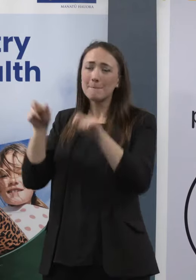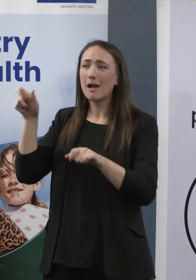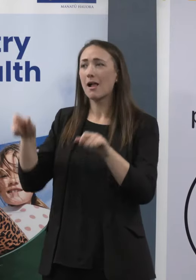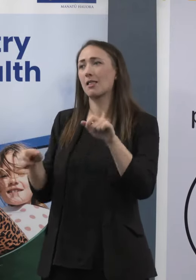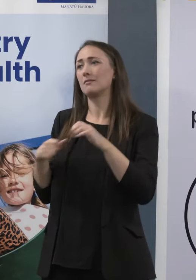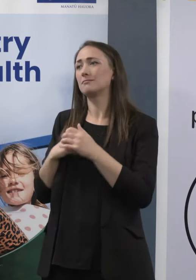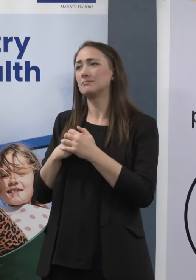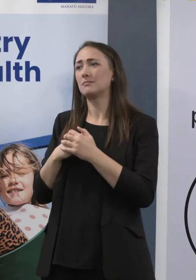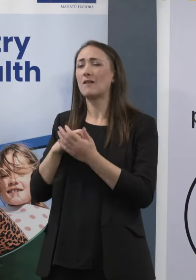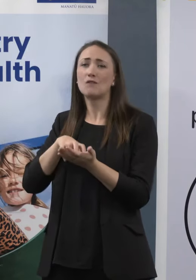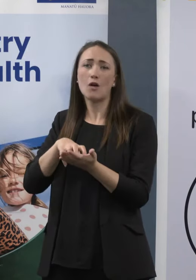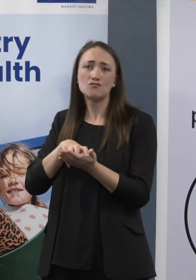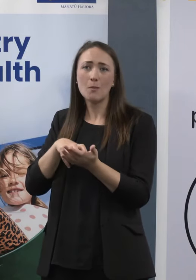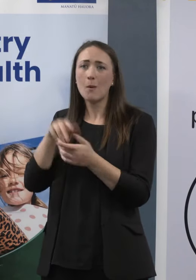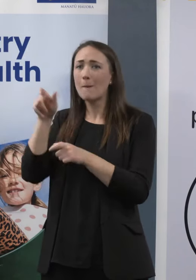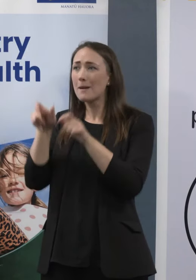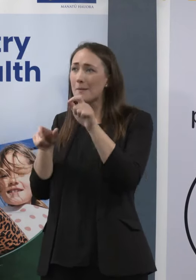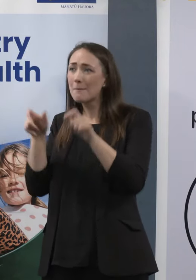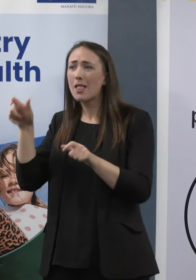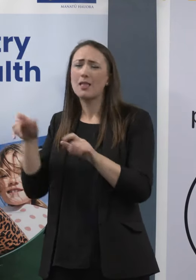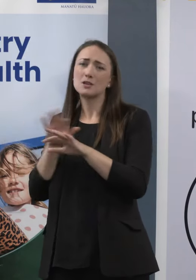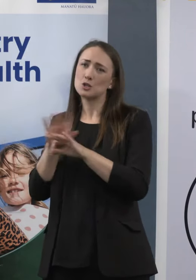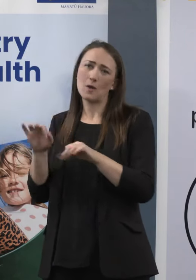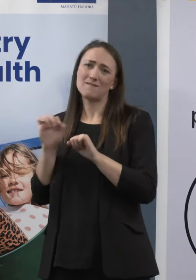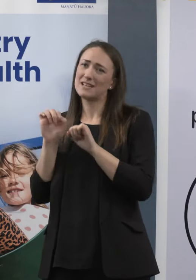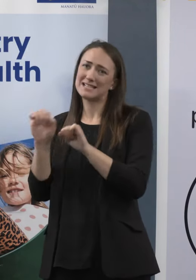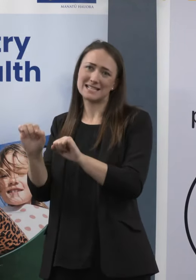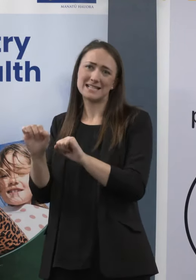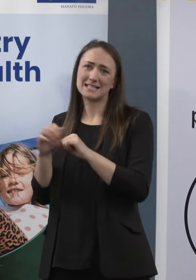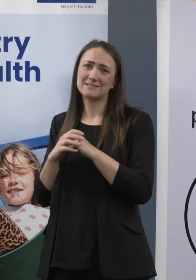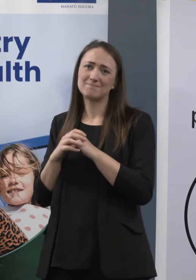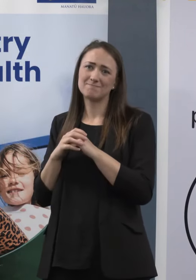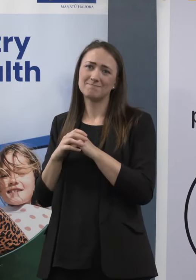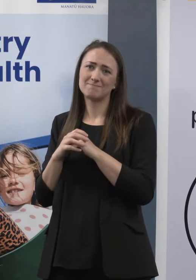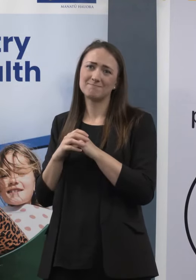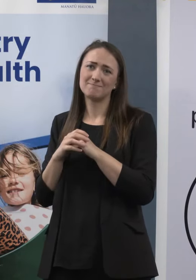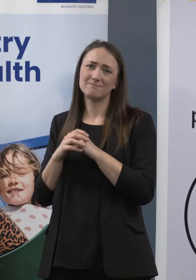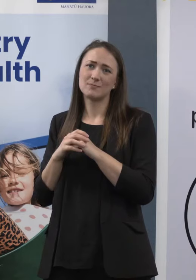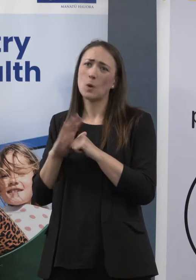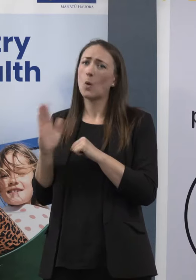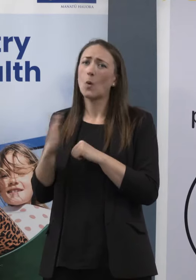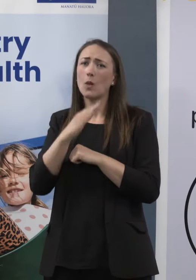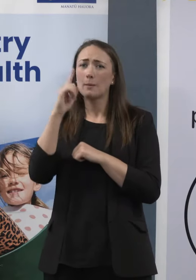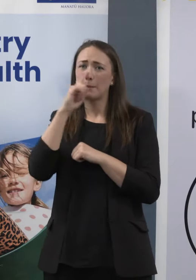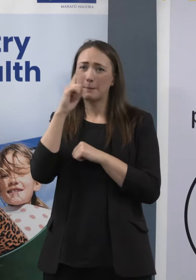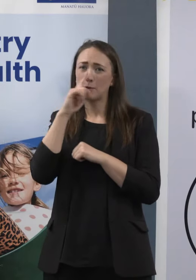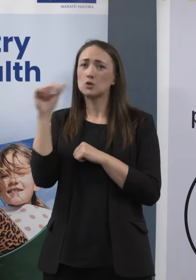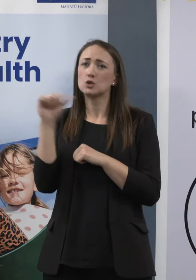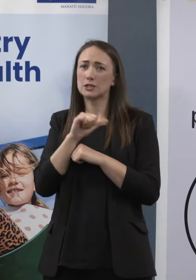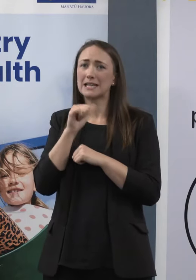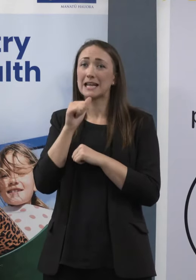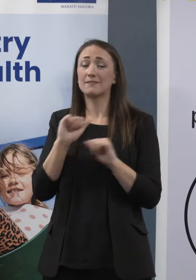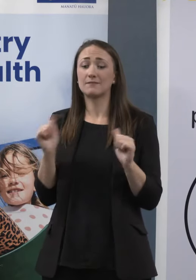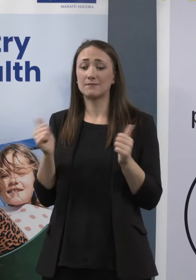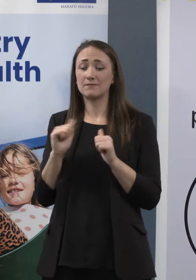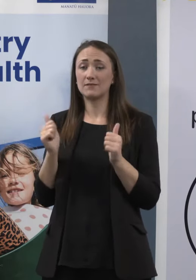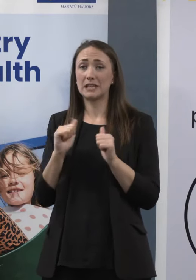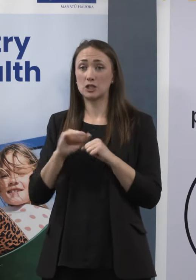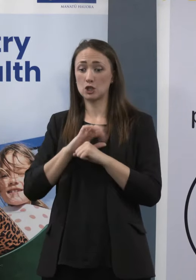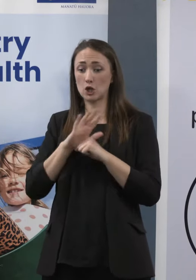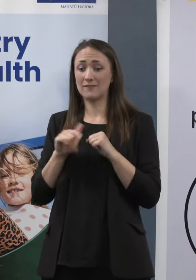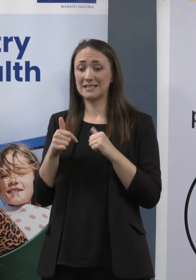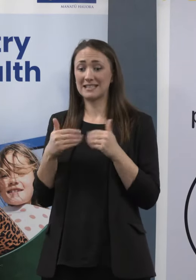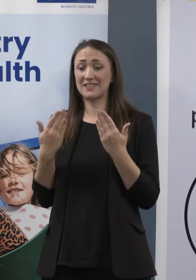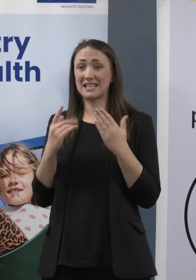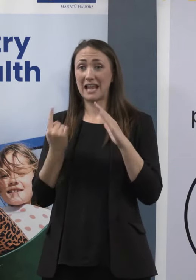or friends who might be immunocompromised for a few days, and everybody should do that, actually, because some